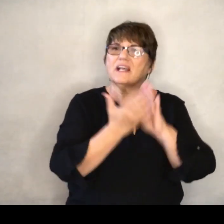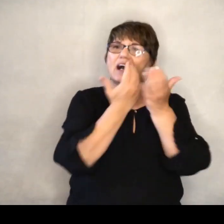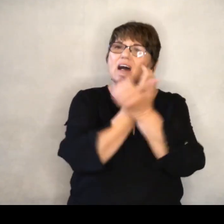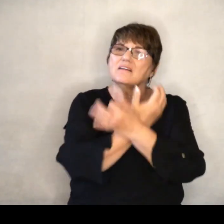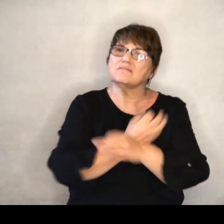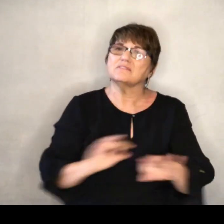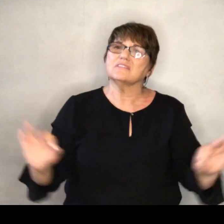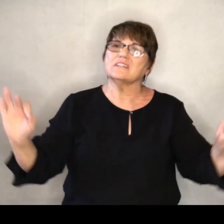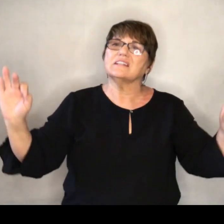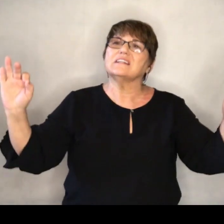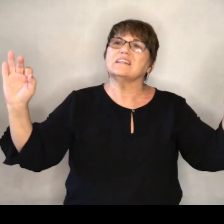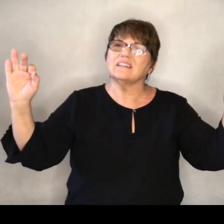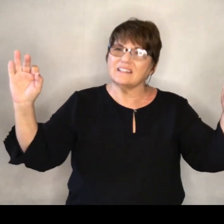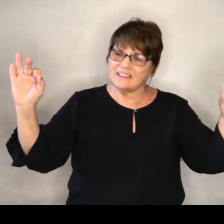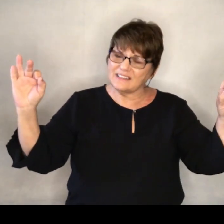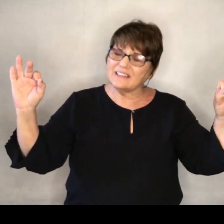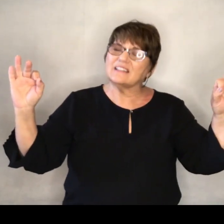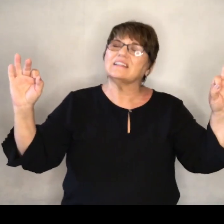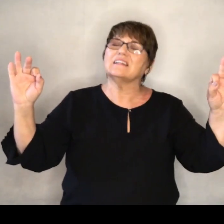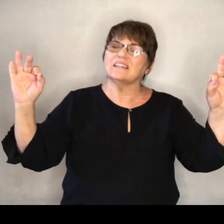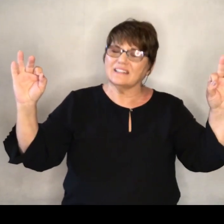Kind